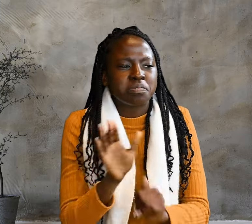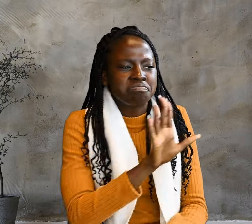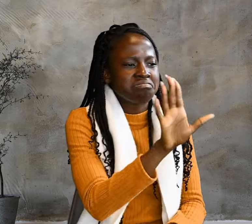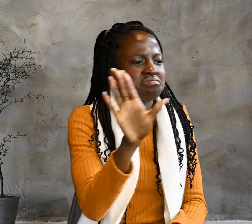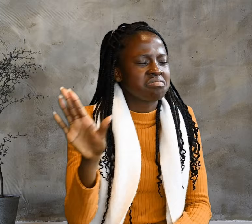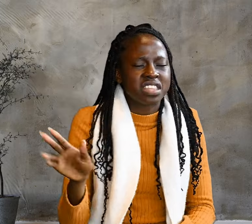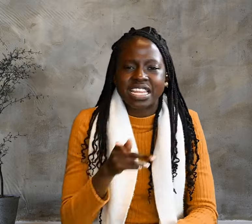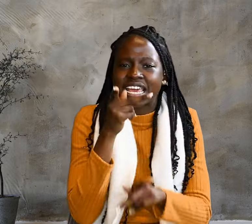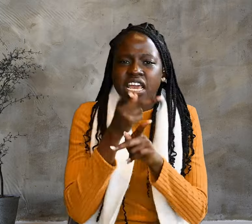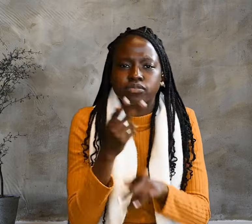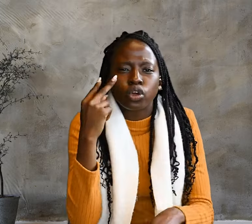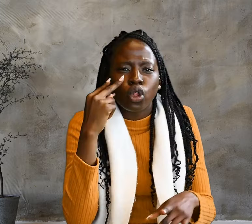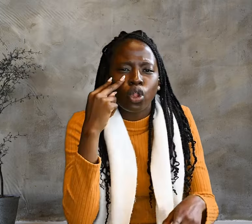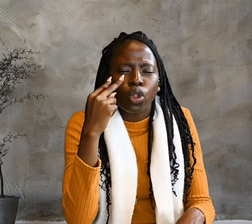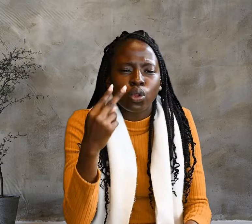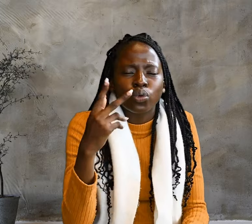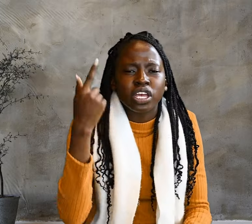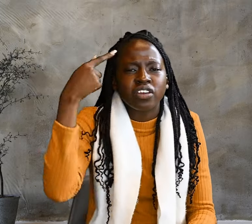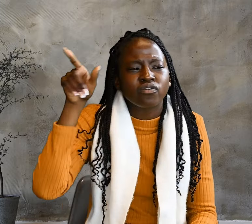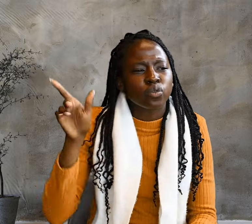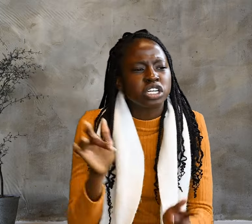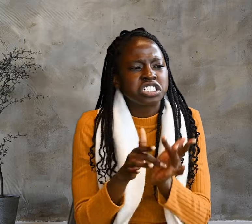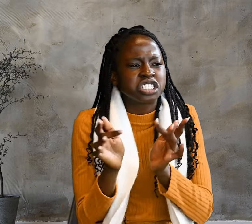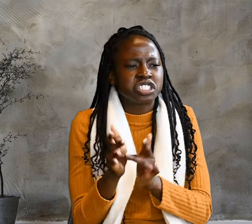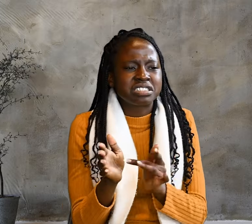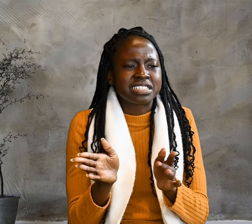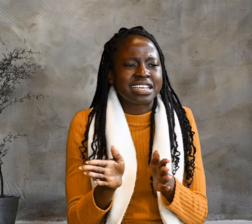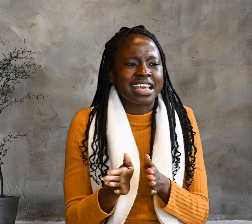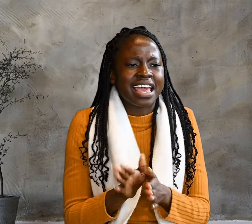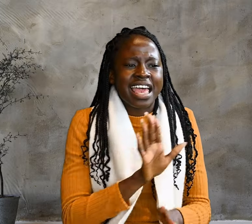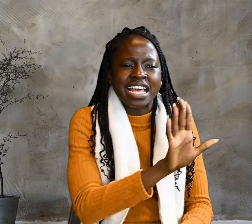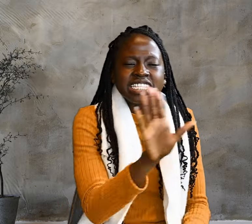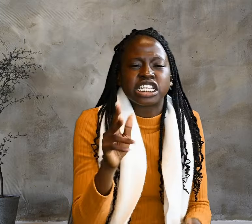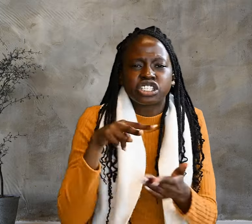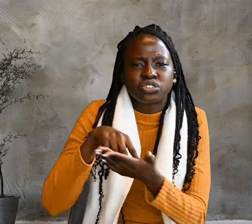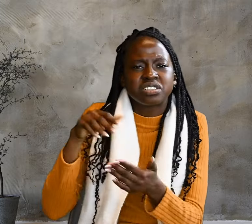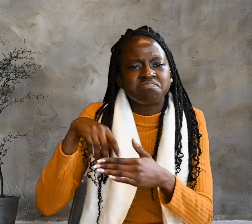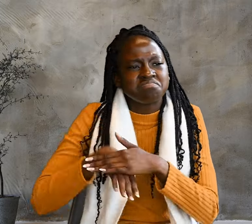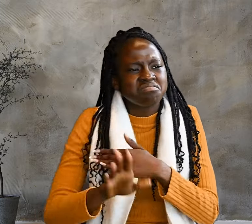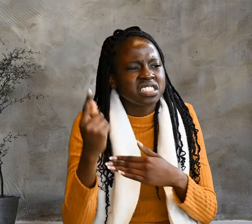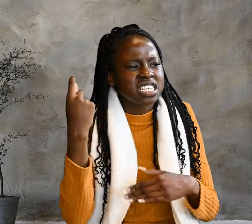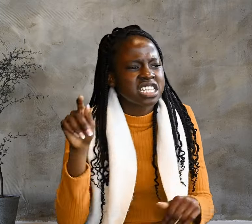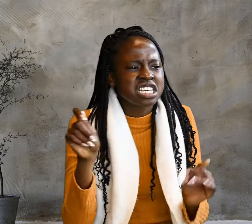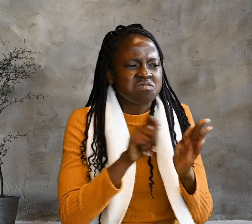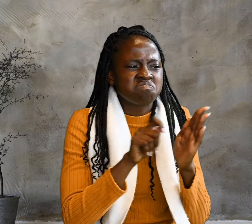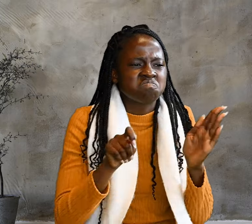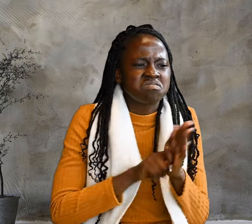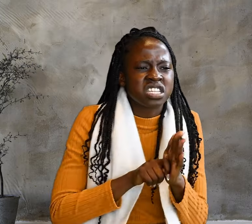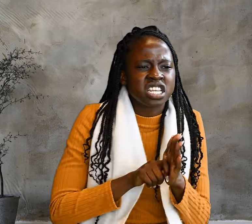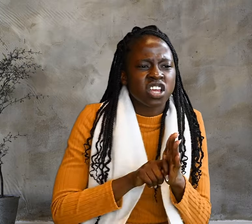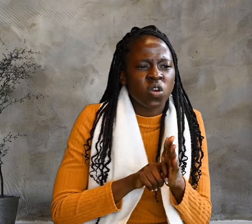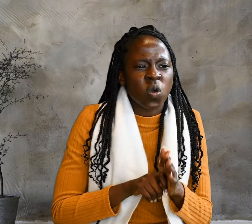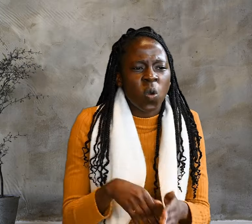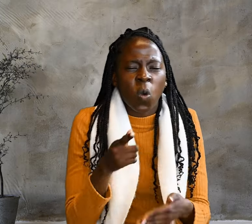for Jesus, and as they stood in the temple courts, they asked one another, What do you think?